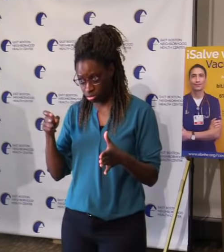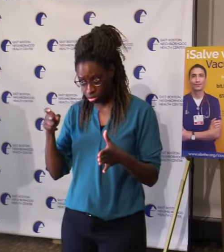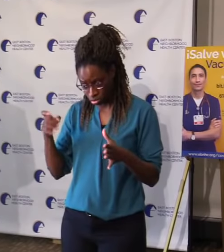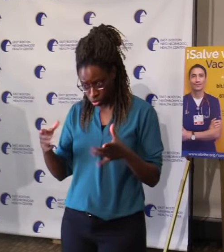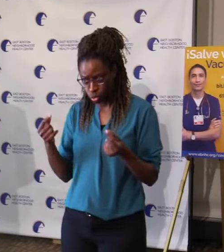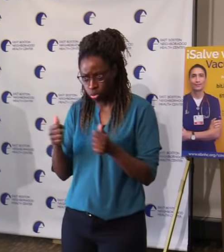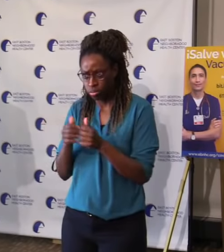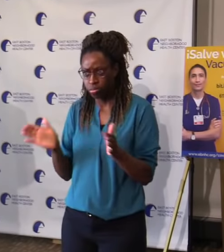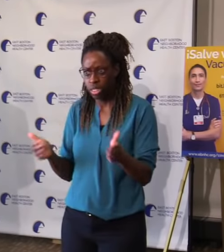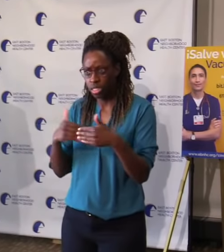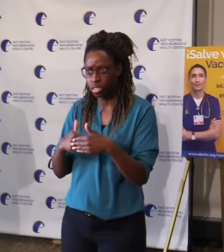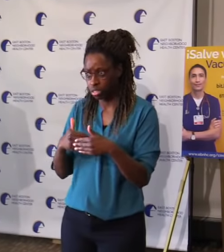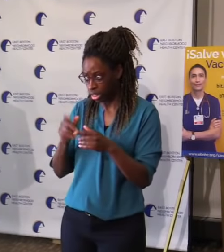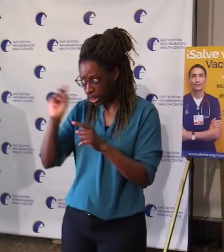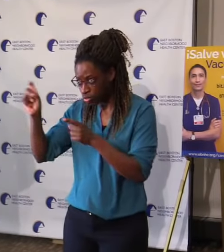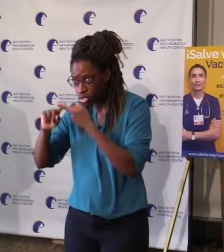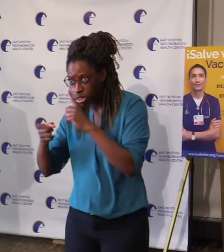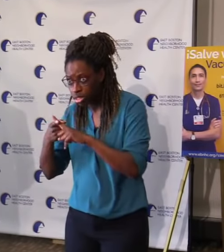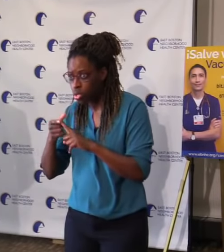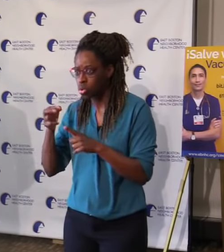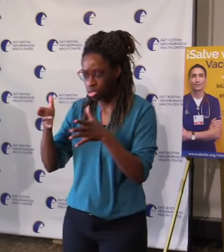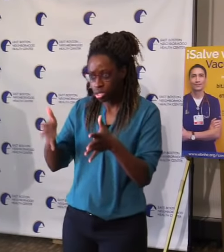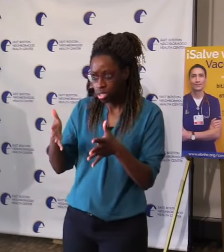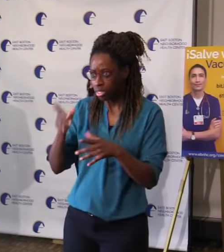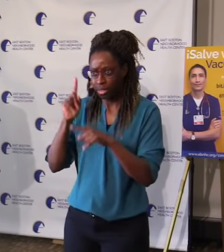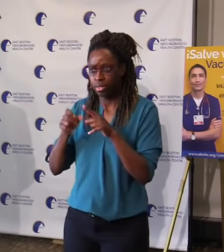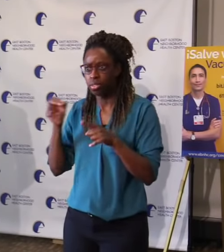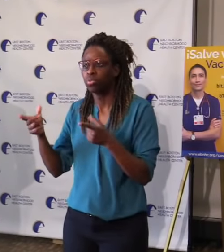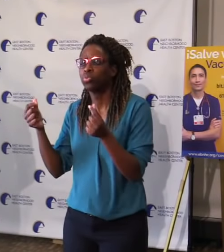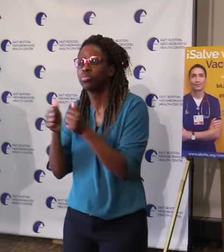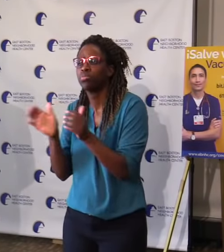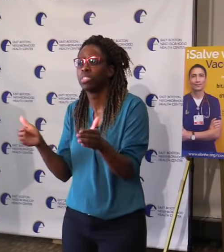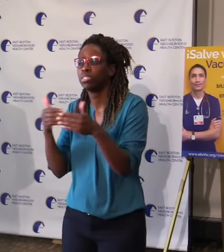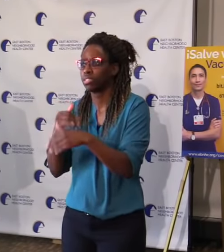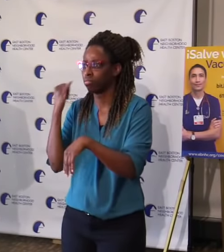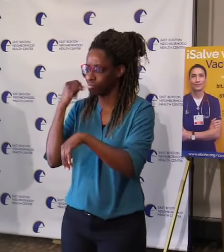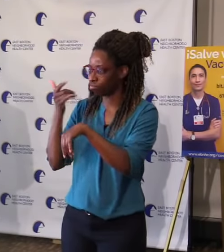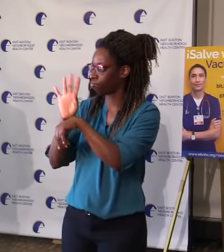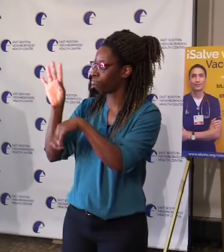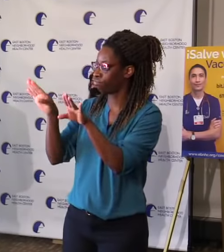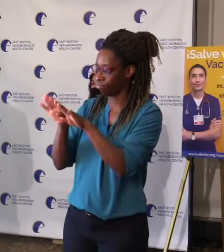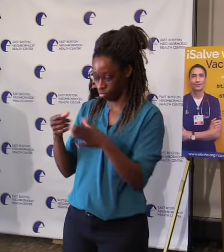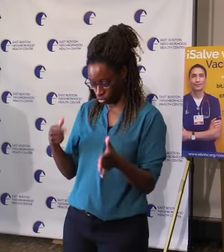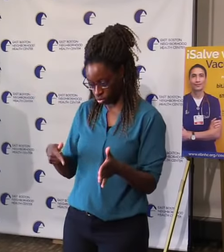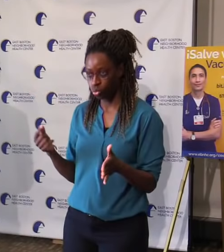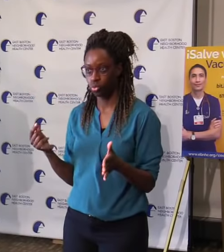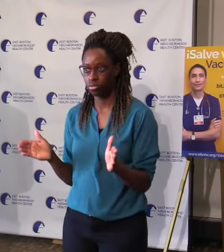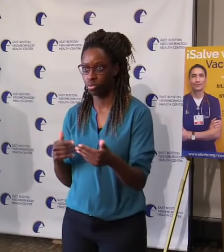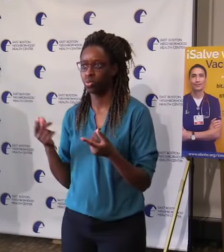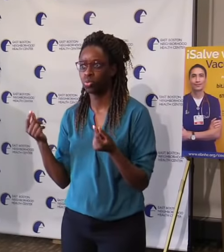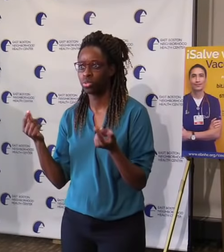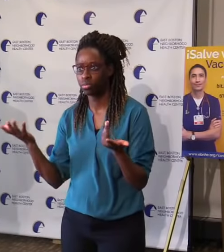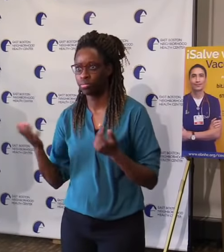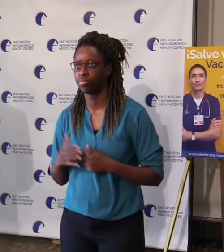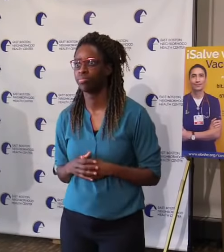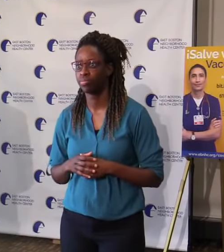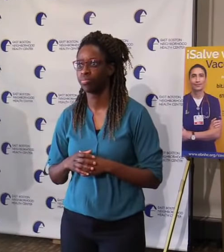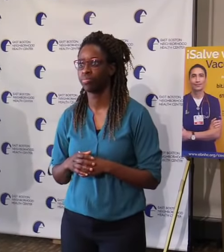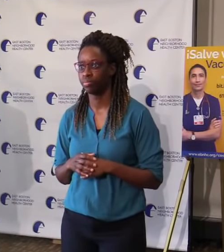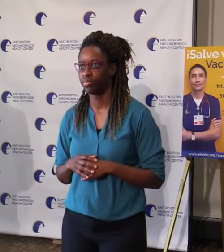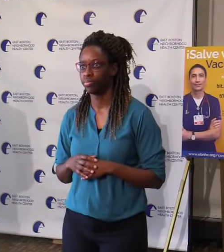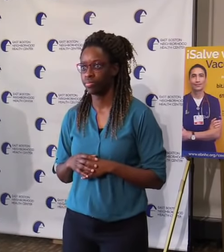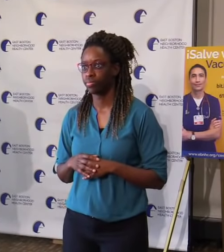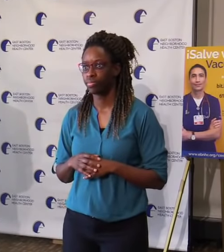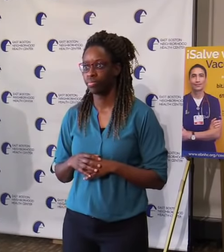talk about vaccinating people who don't have appointments, the more likely it is that people who do have appointments will get